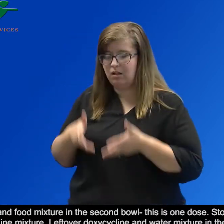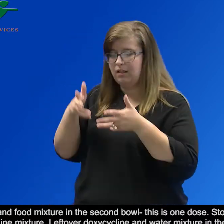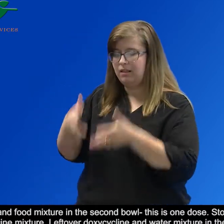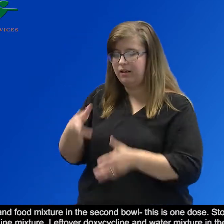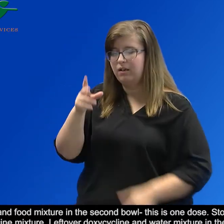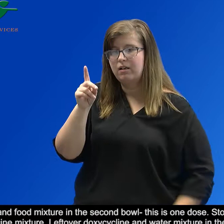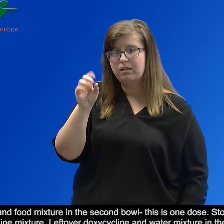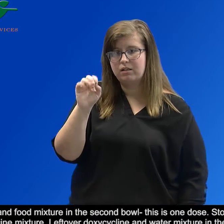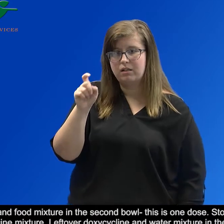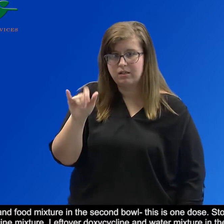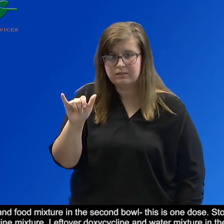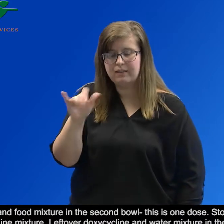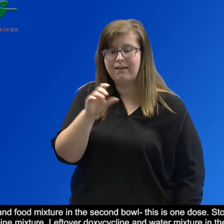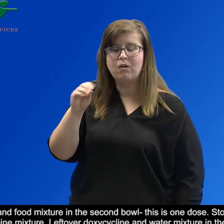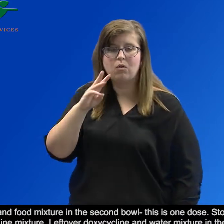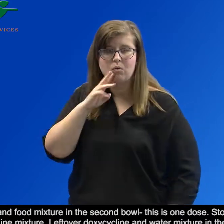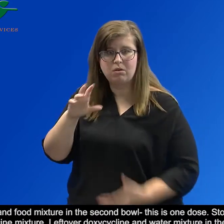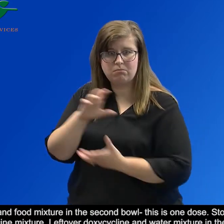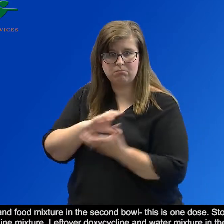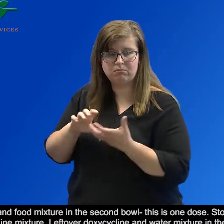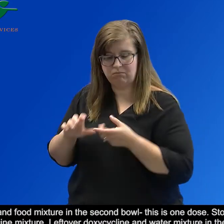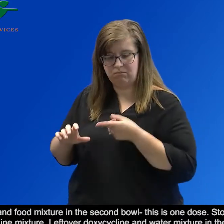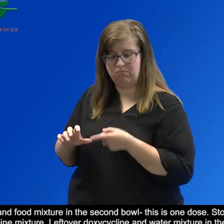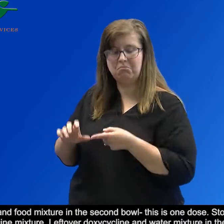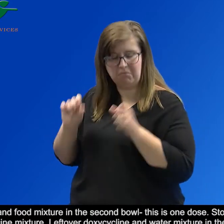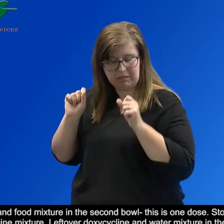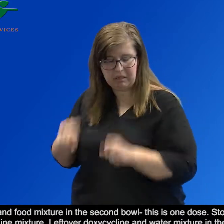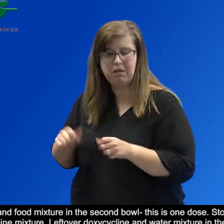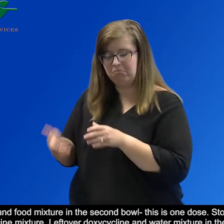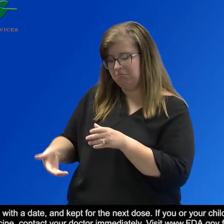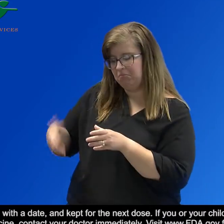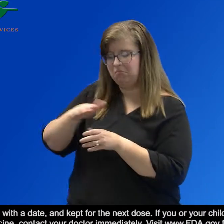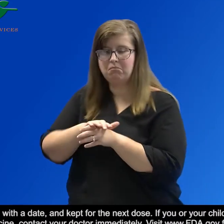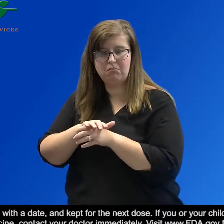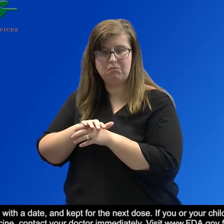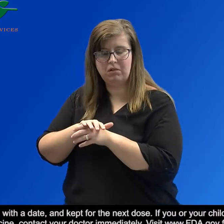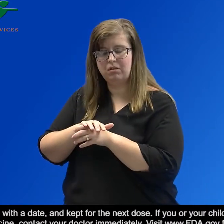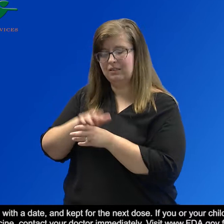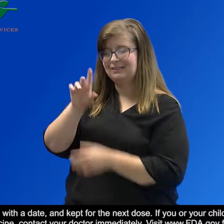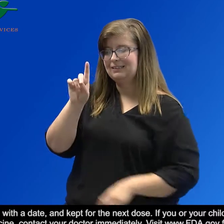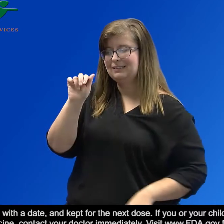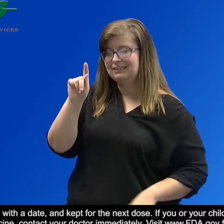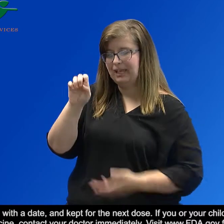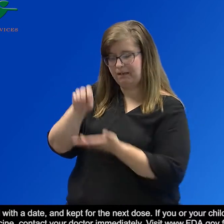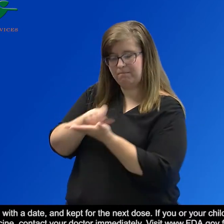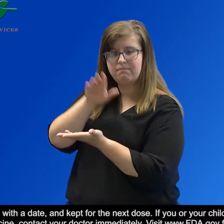Leftover doxycycline and water mixture in the first bowl can be covered, labeled with a date and